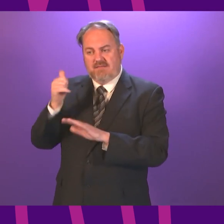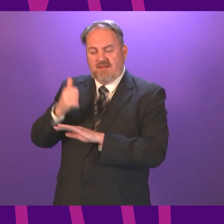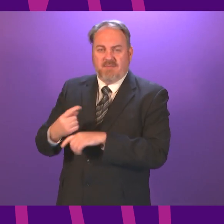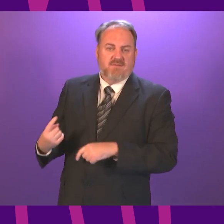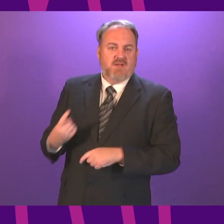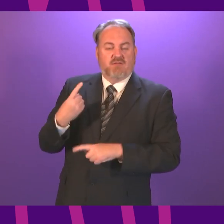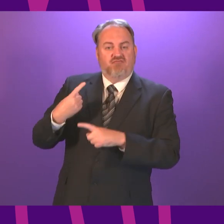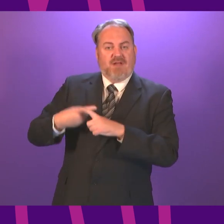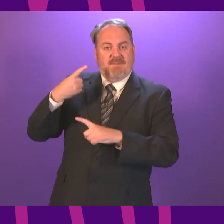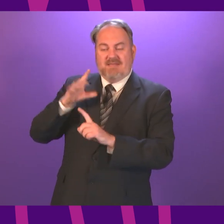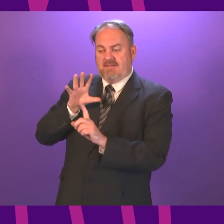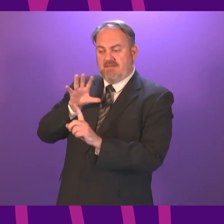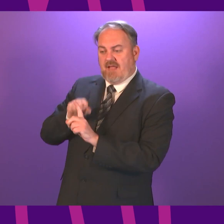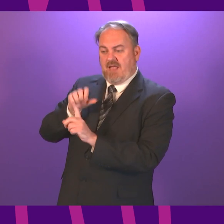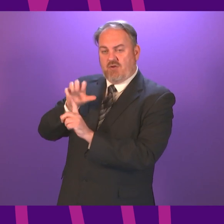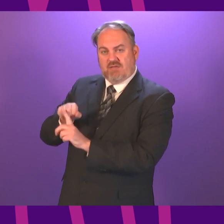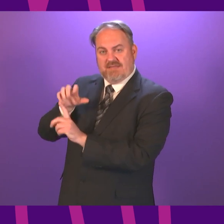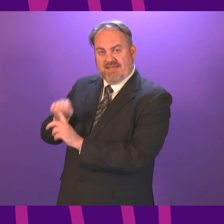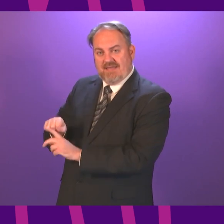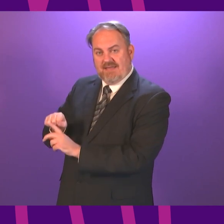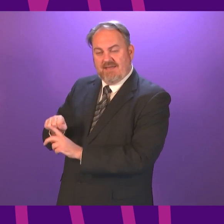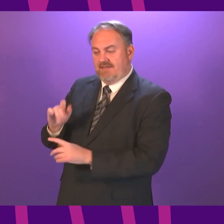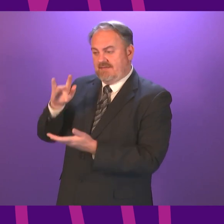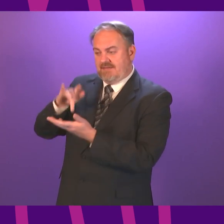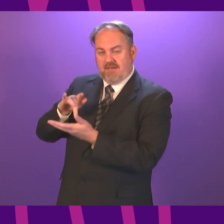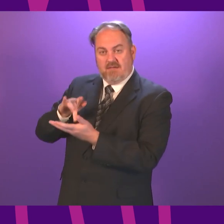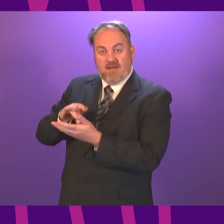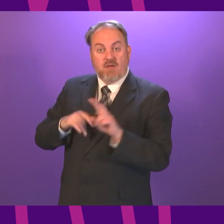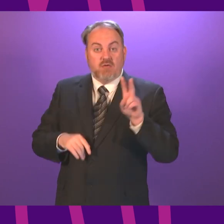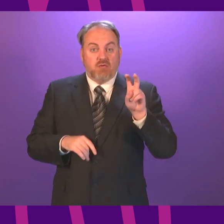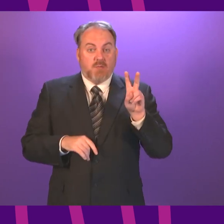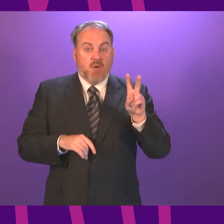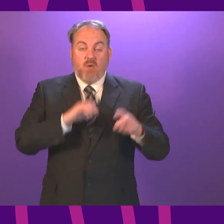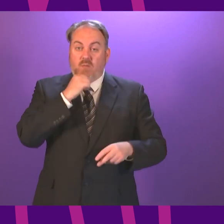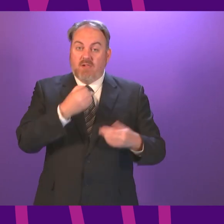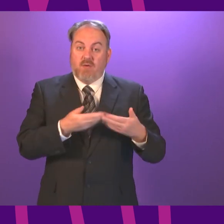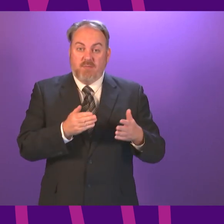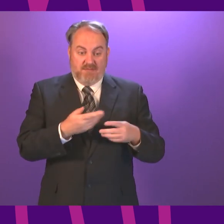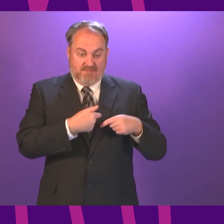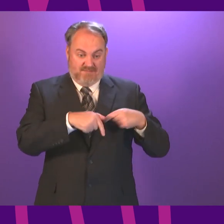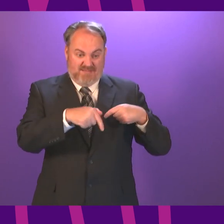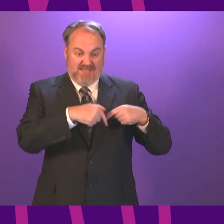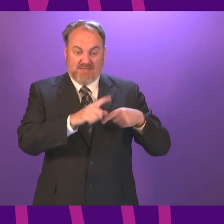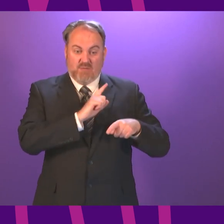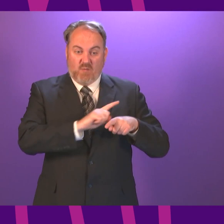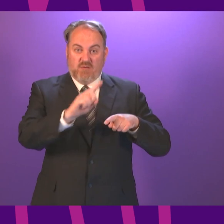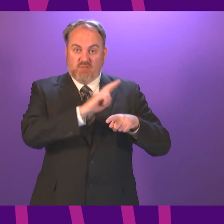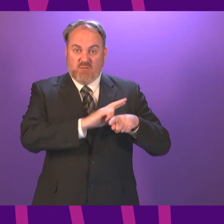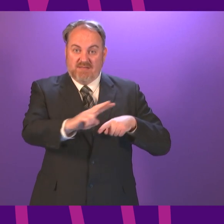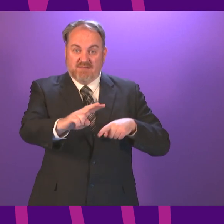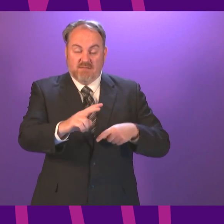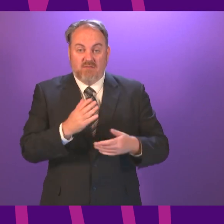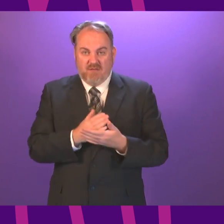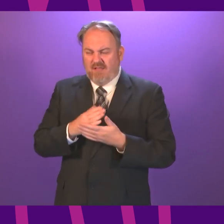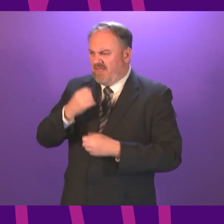centres that I committed to during the election Two more will open over the next few weeks So this work is all underway The government